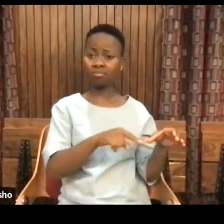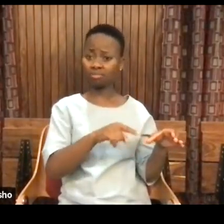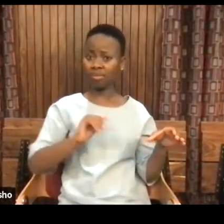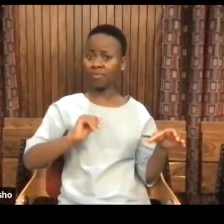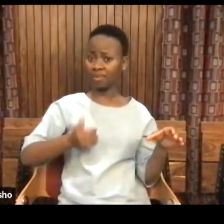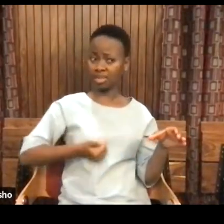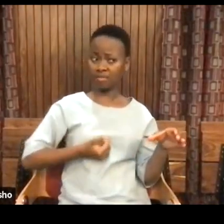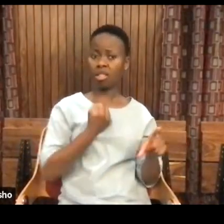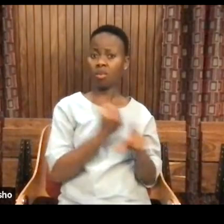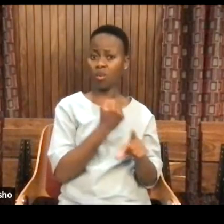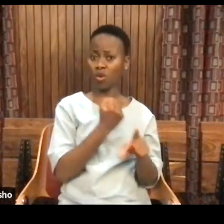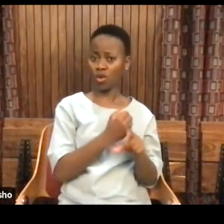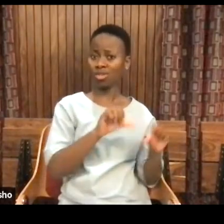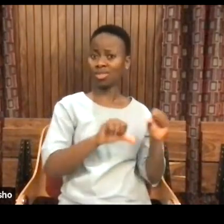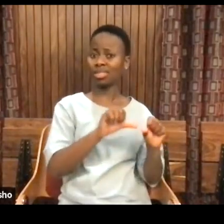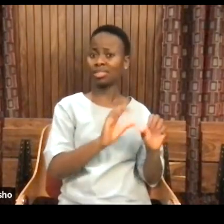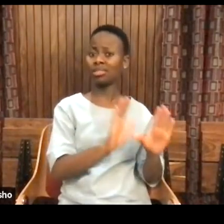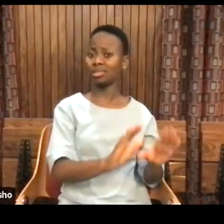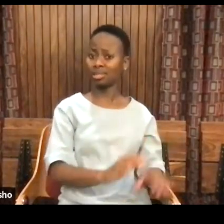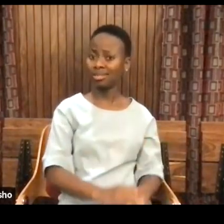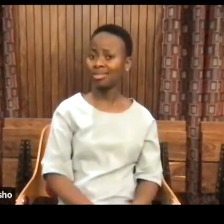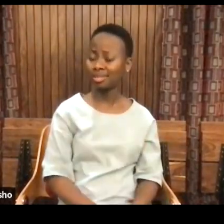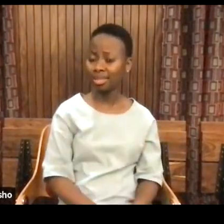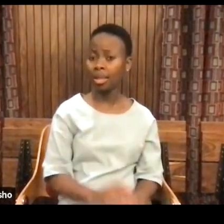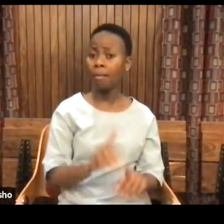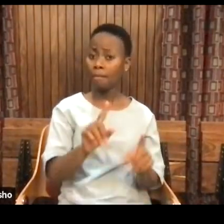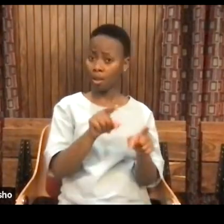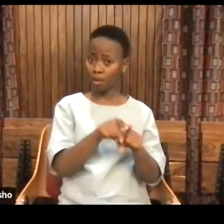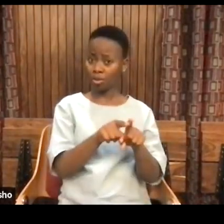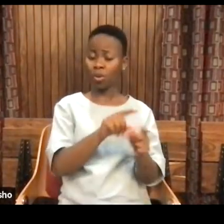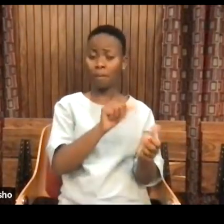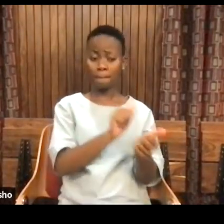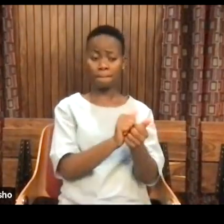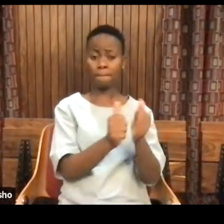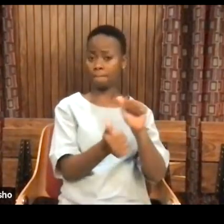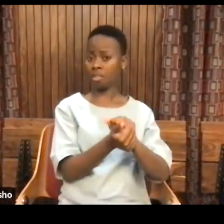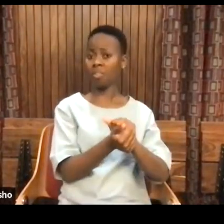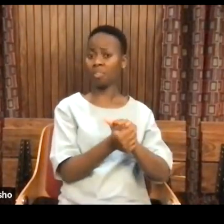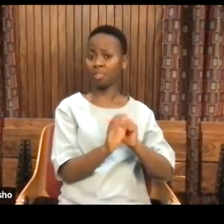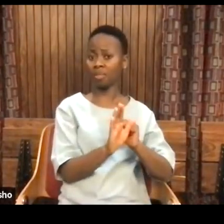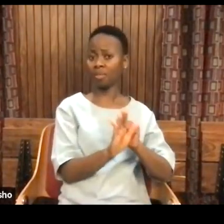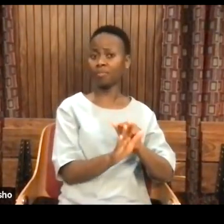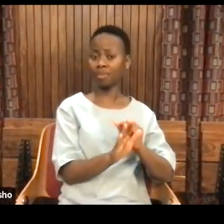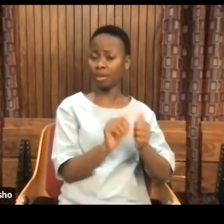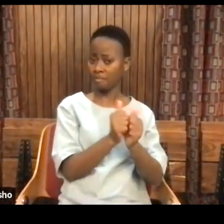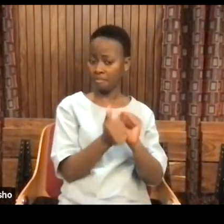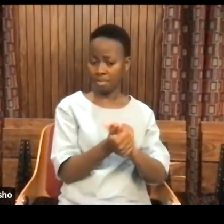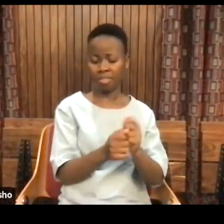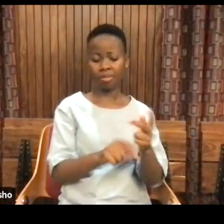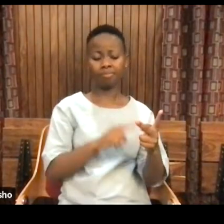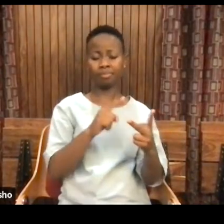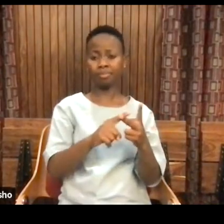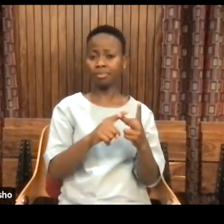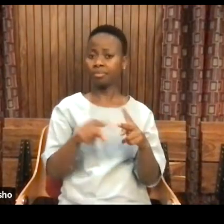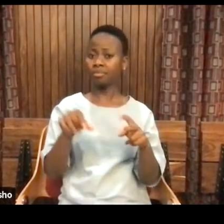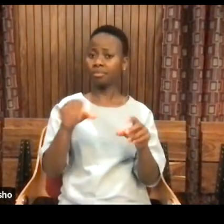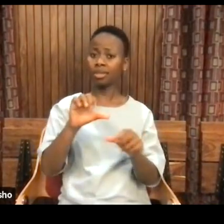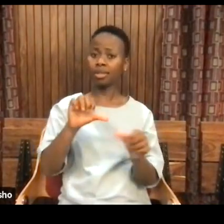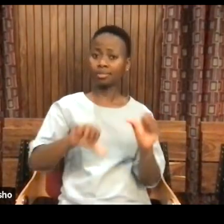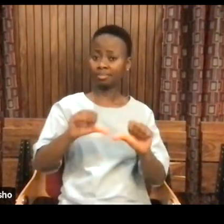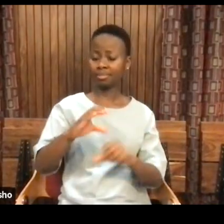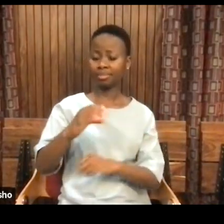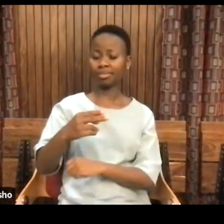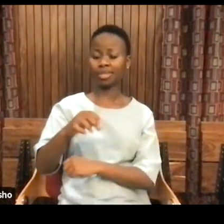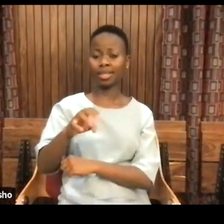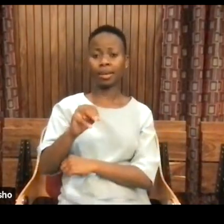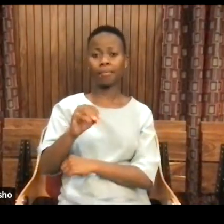And quite a bit of those ancient sciences, particularly mathematics, female, chemistry. Now, my point isn't to